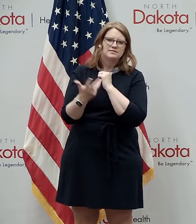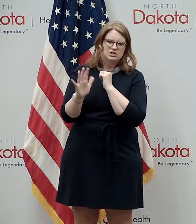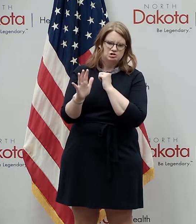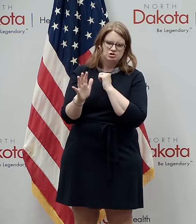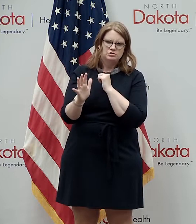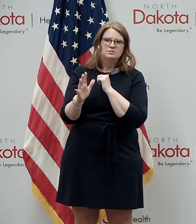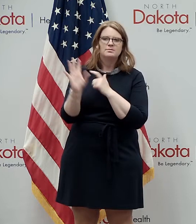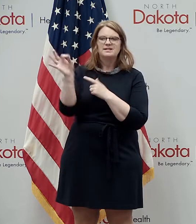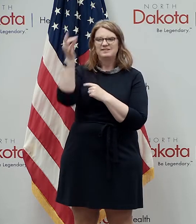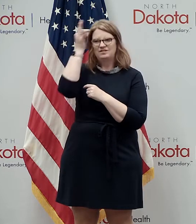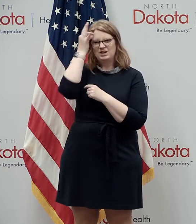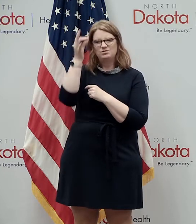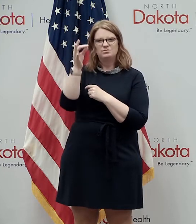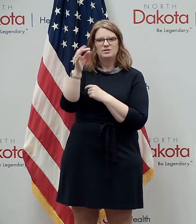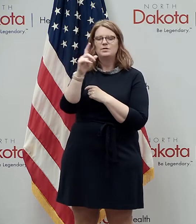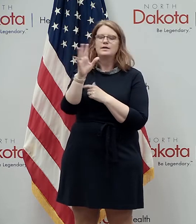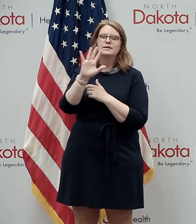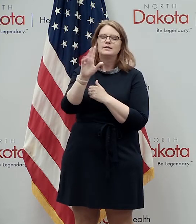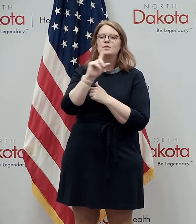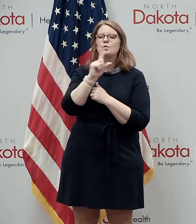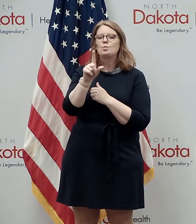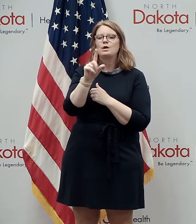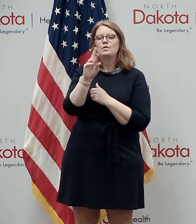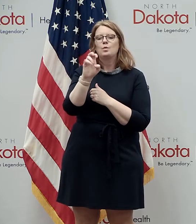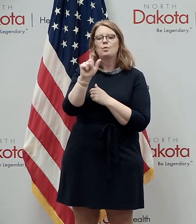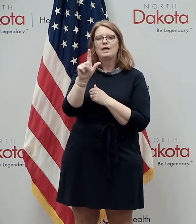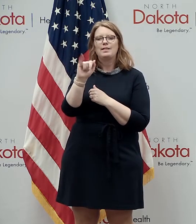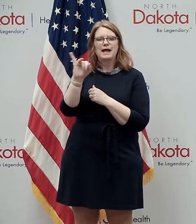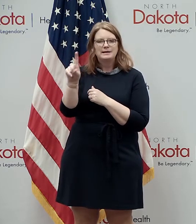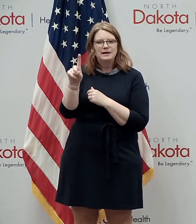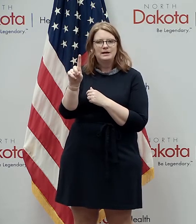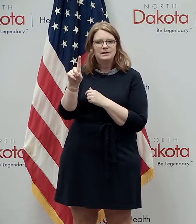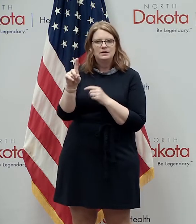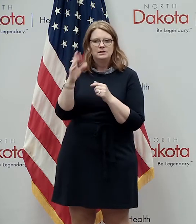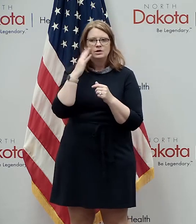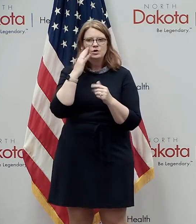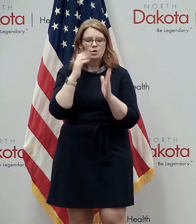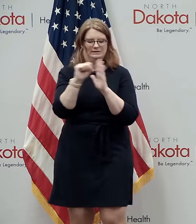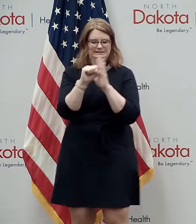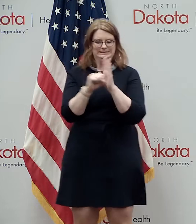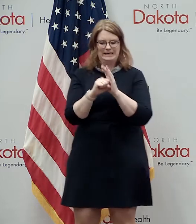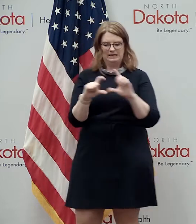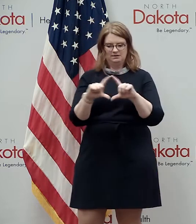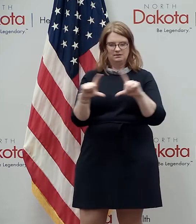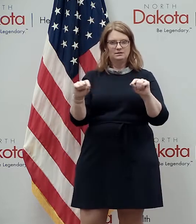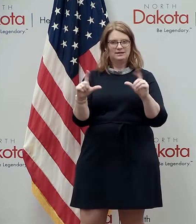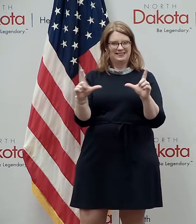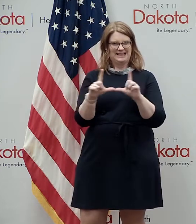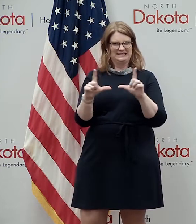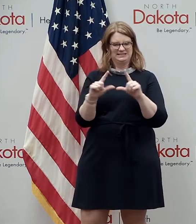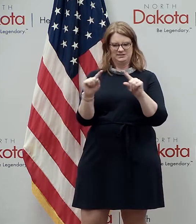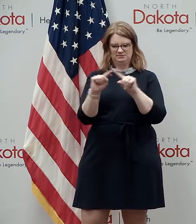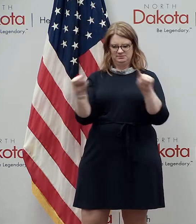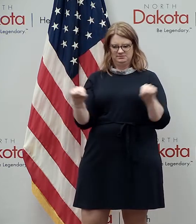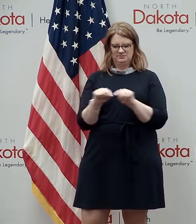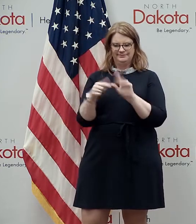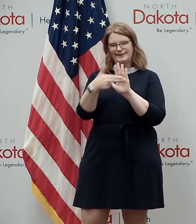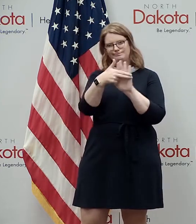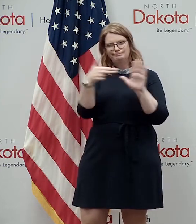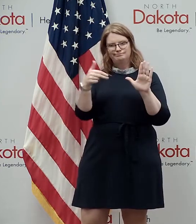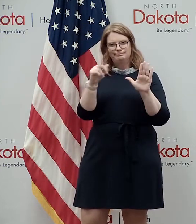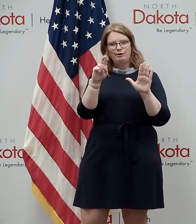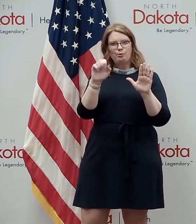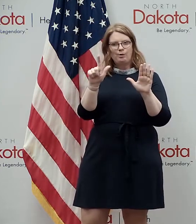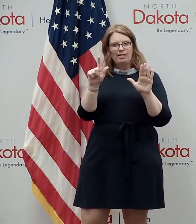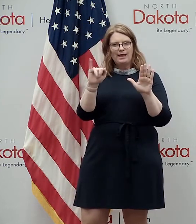that required effectively a designation on your state issued driver's license to be a not just